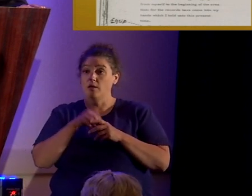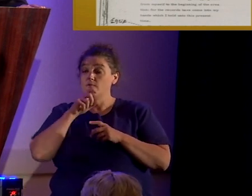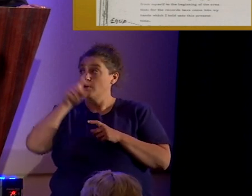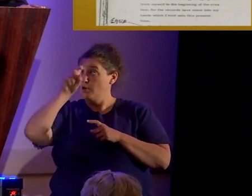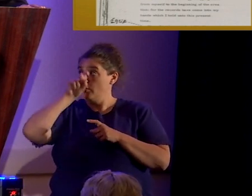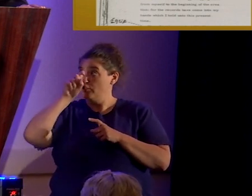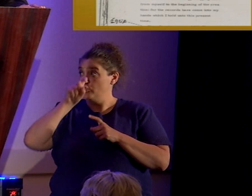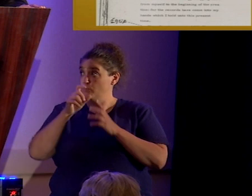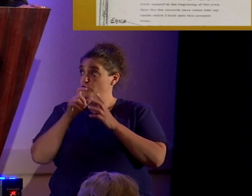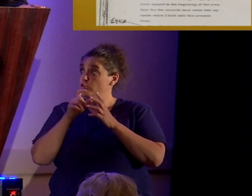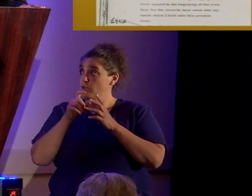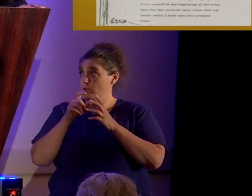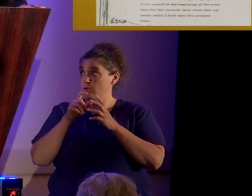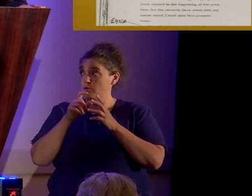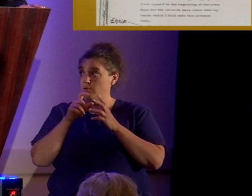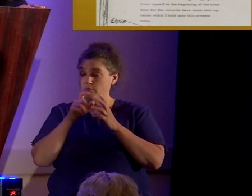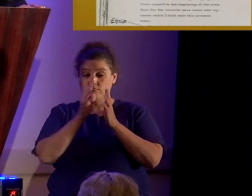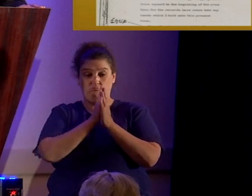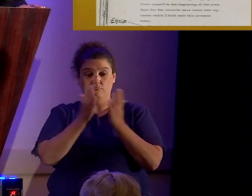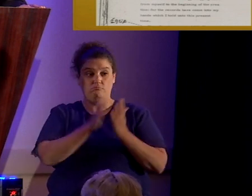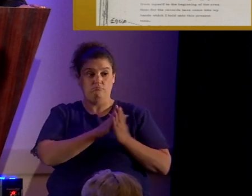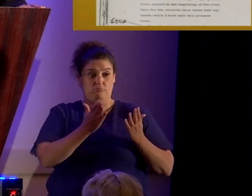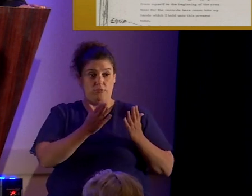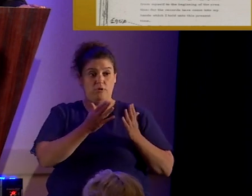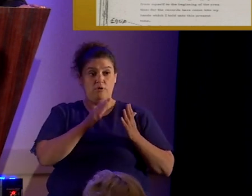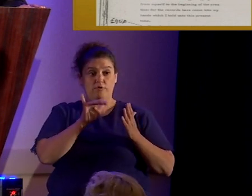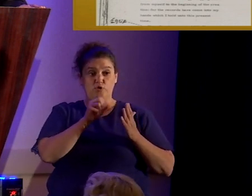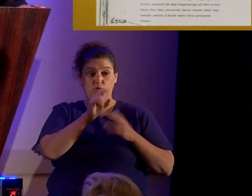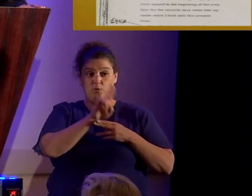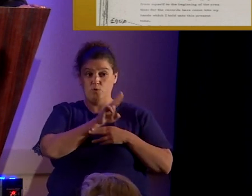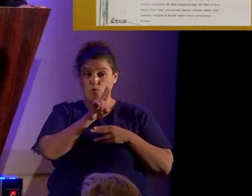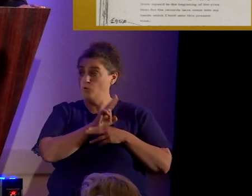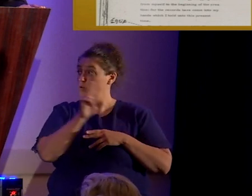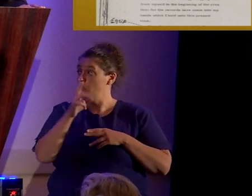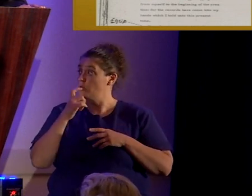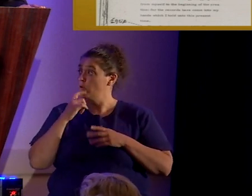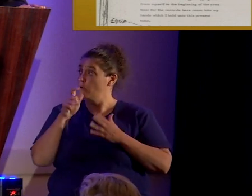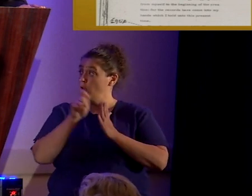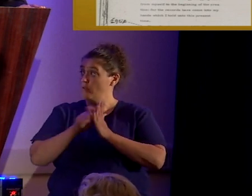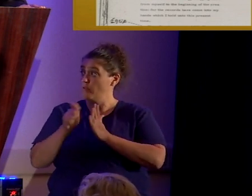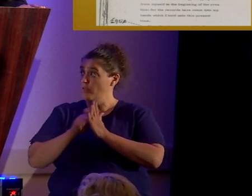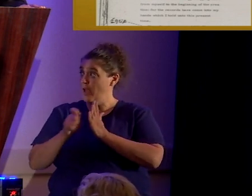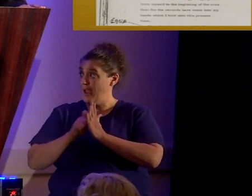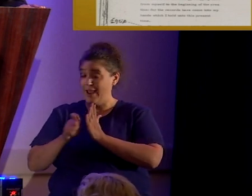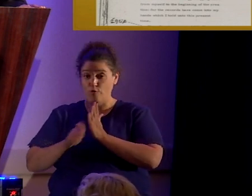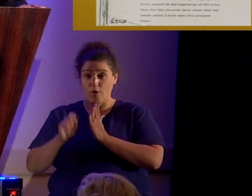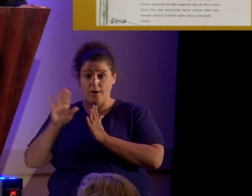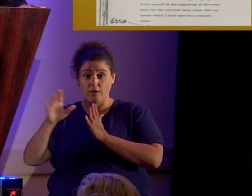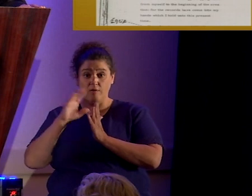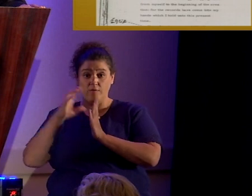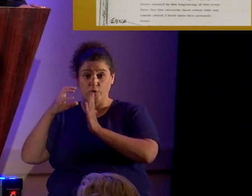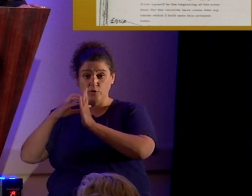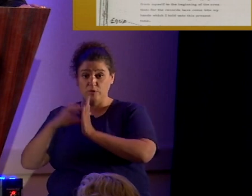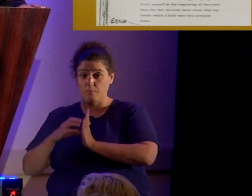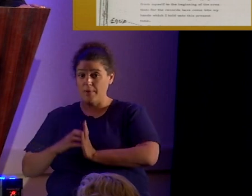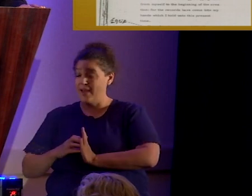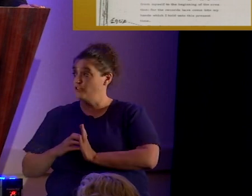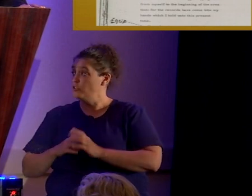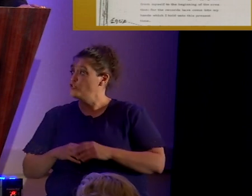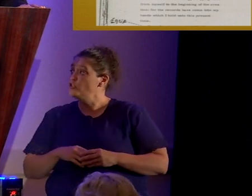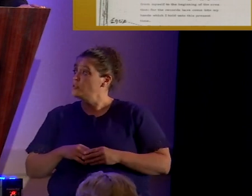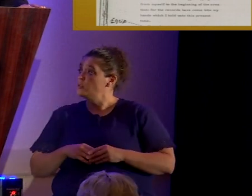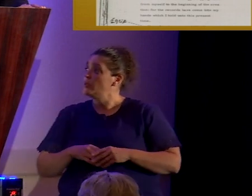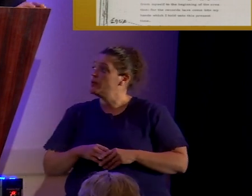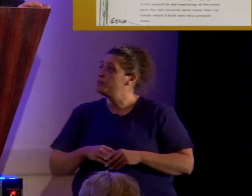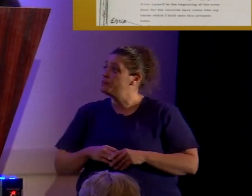of the Egyptian alphabet and grammar, we have the handwriting of those passages. And this is a transcription,